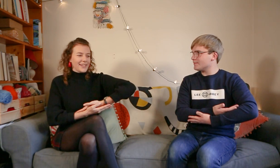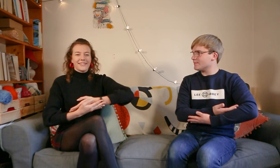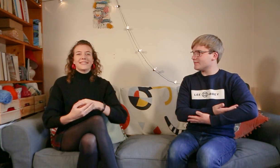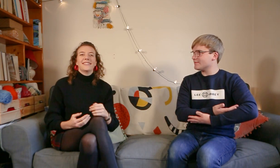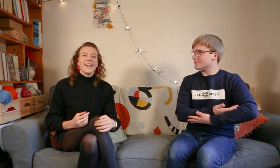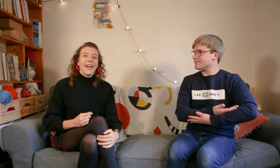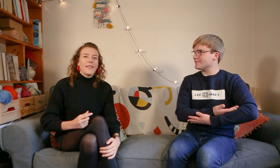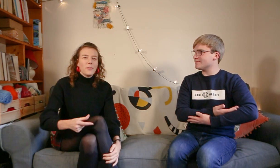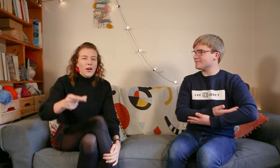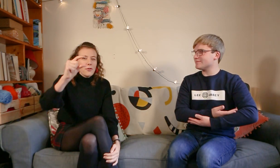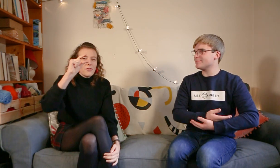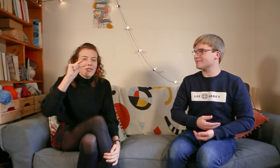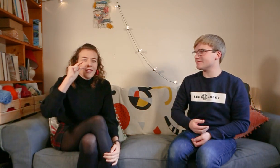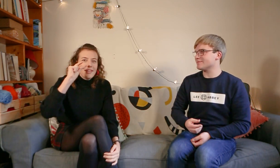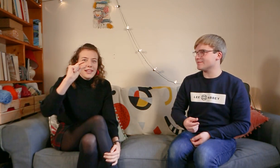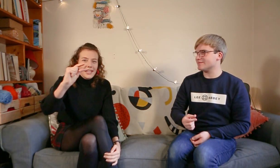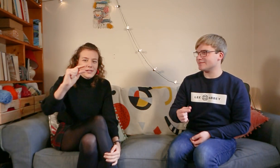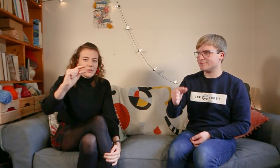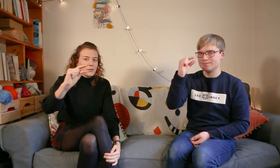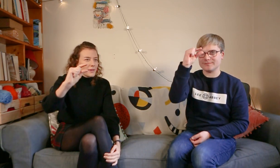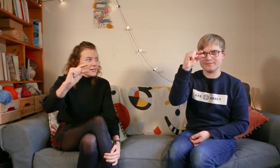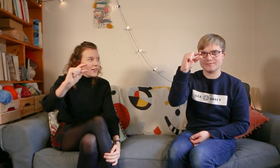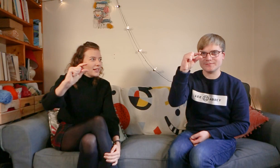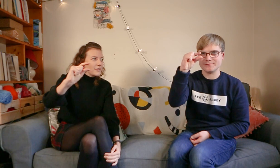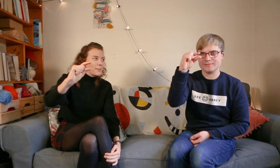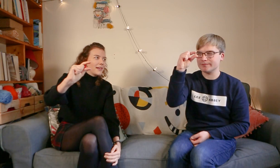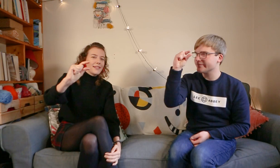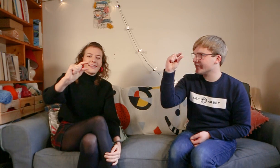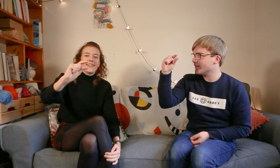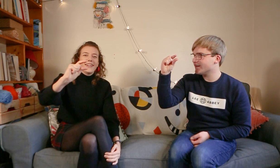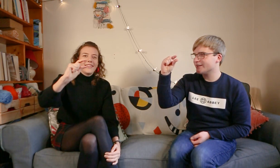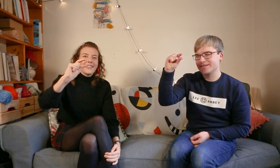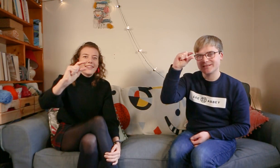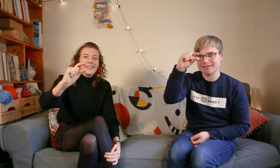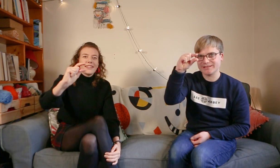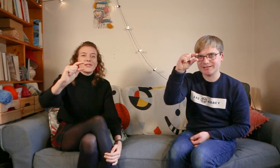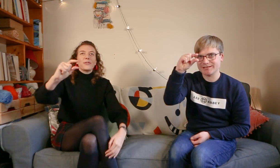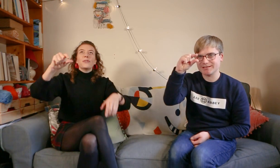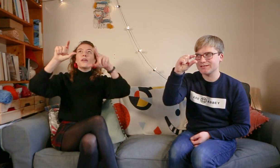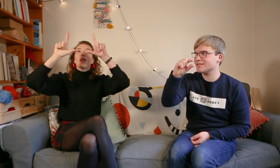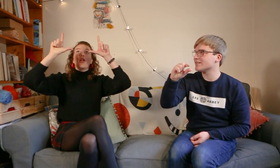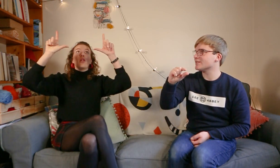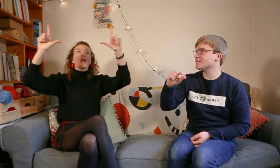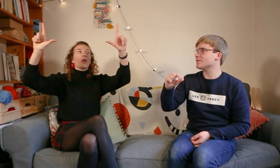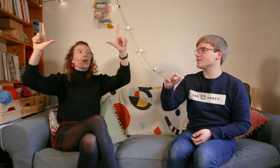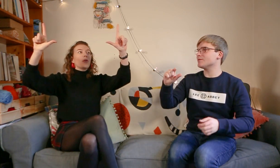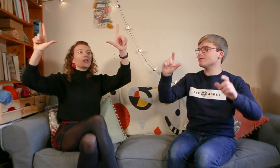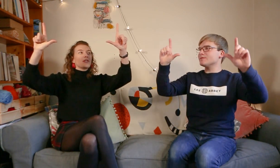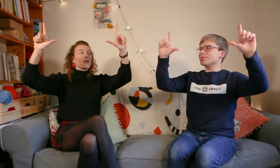Lovely. And then we go the little. So make a tiny little space. That's it. The little Lord. So